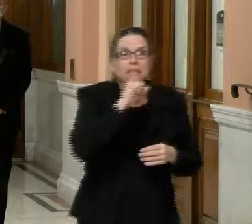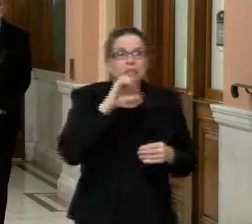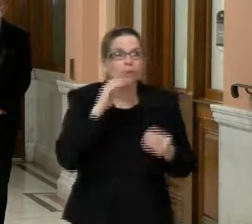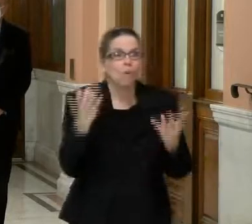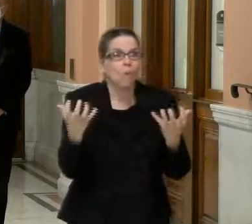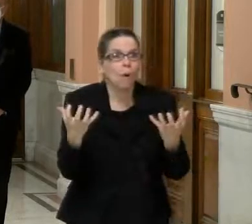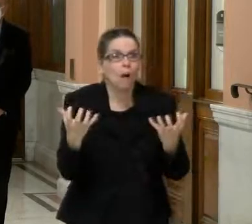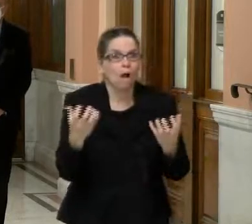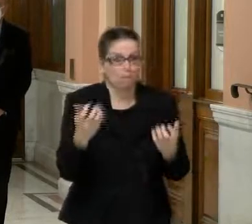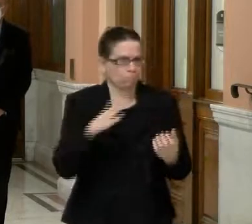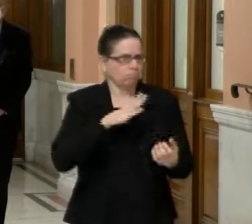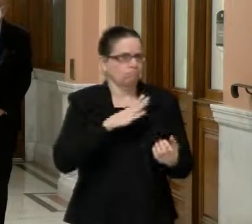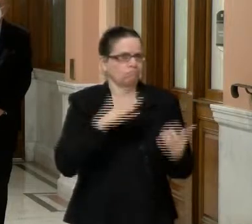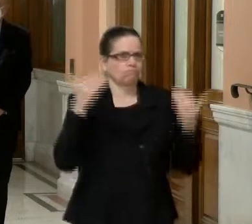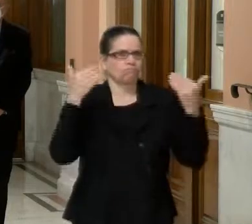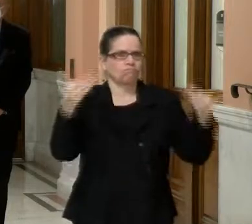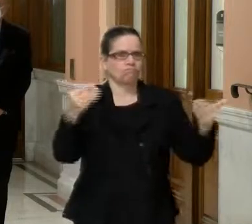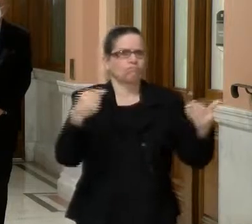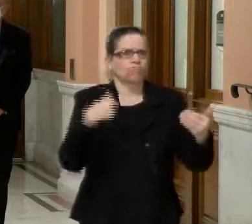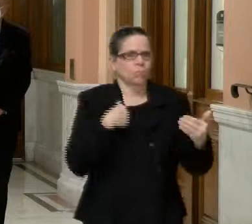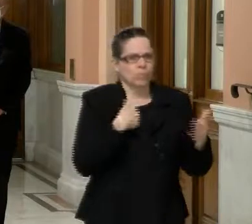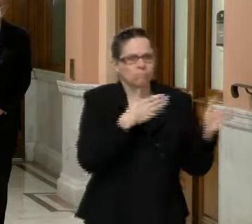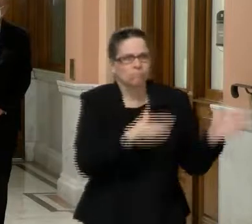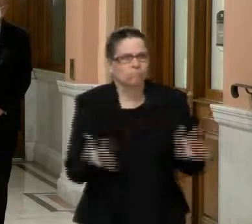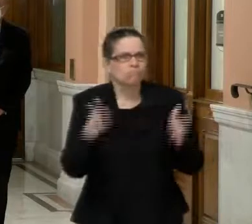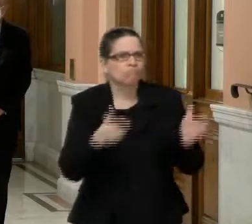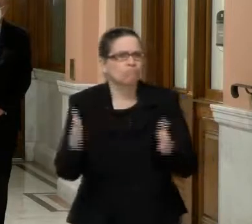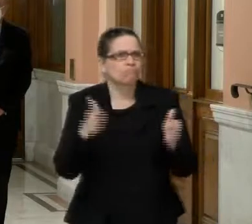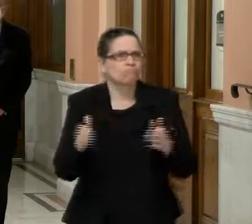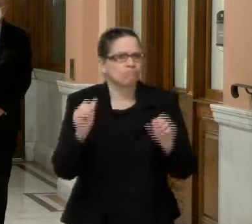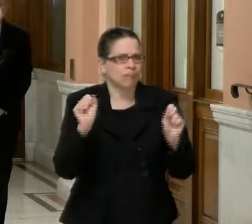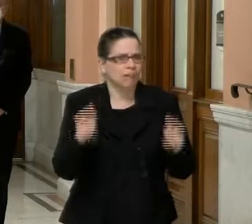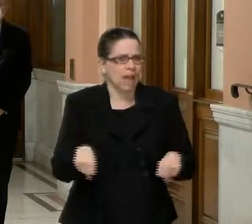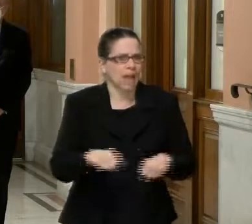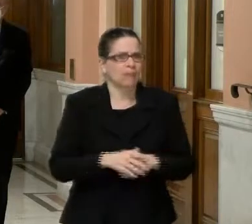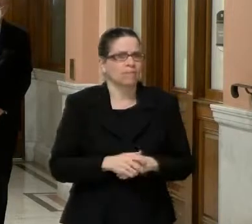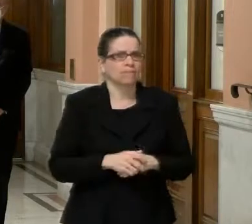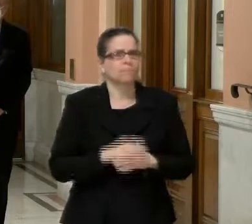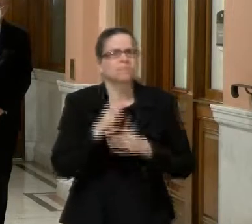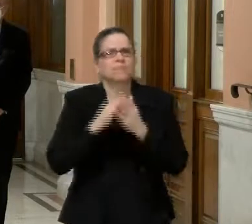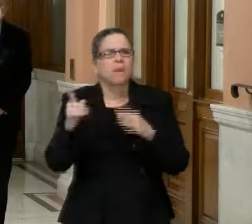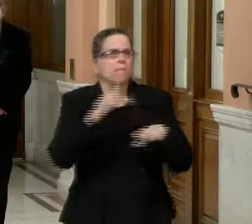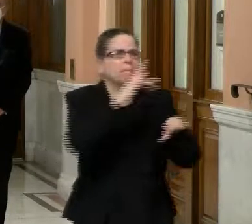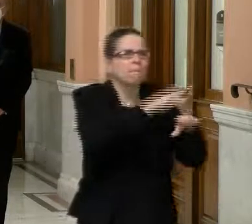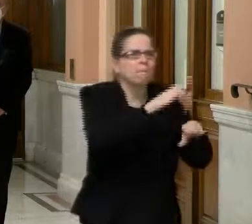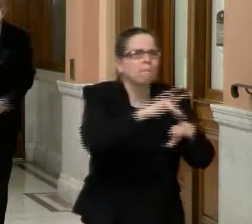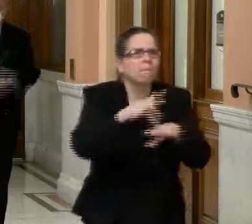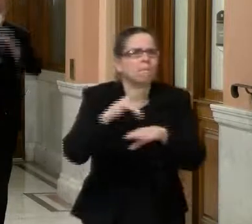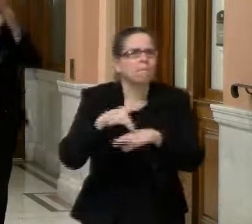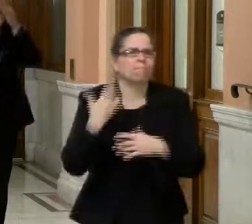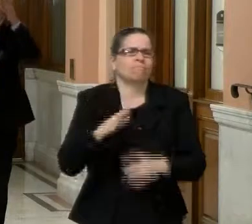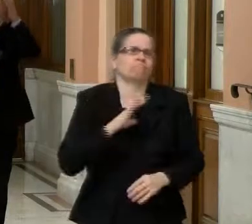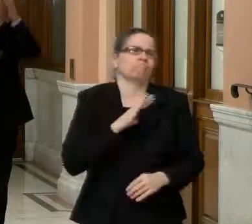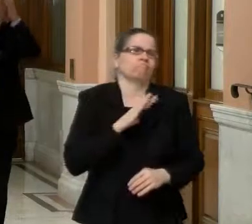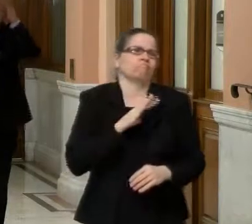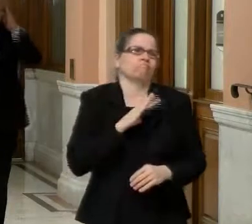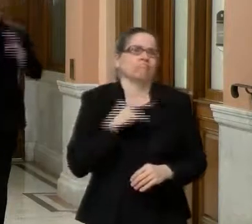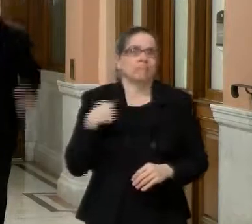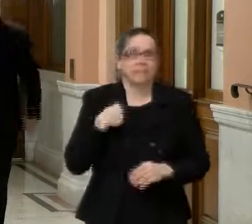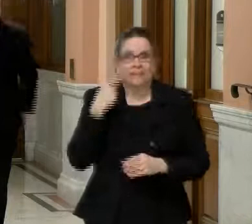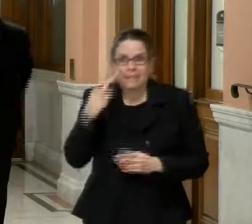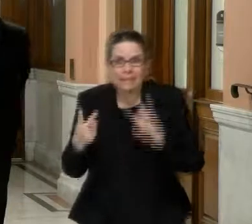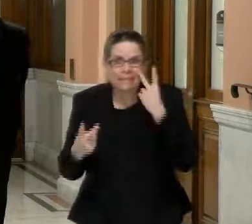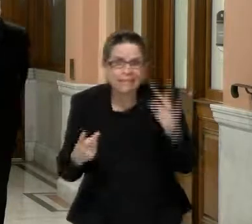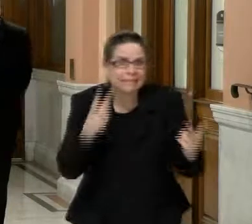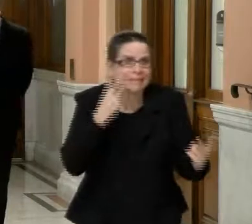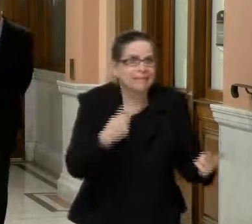arrange for you guys to go up and take a look. I know Ben has been up there. Um, uh, the spirit is wonderful. The volunteers